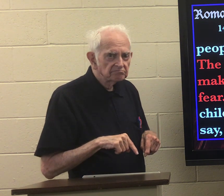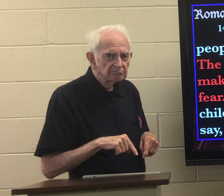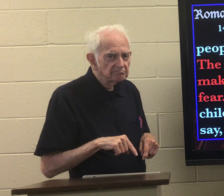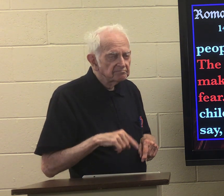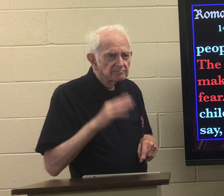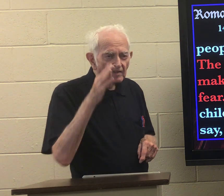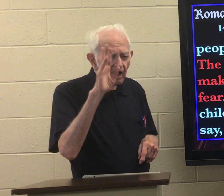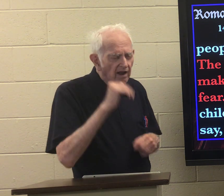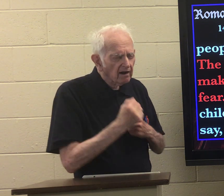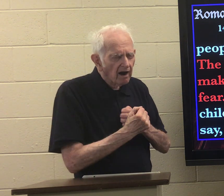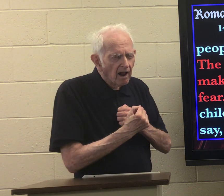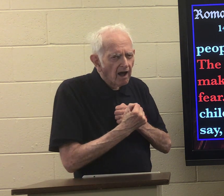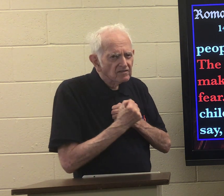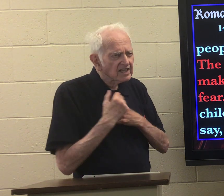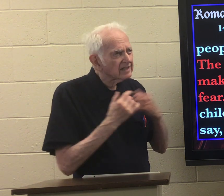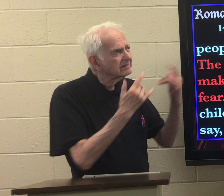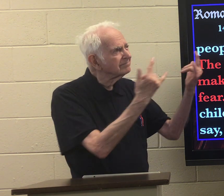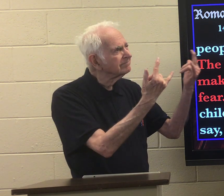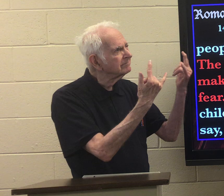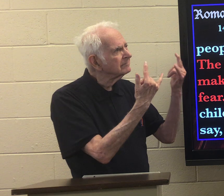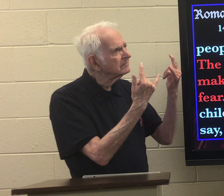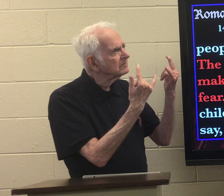we're not afraid God loves us